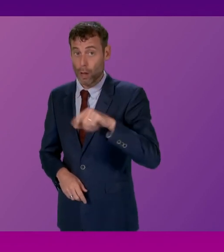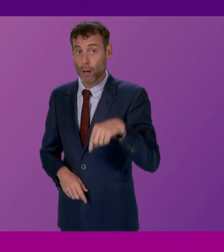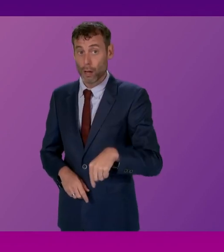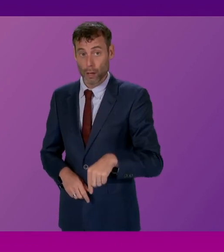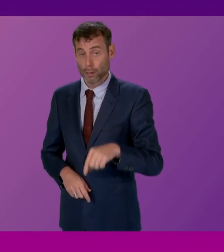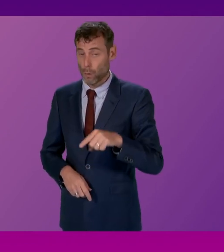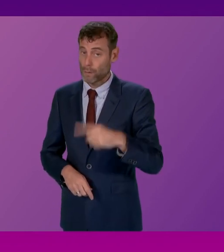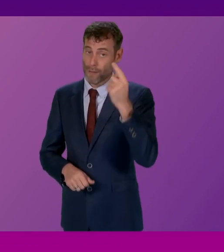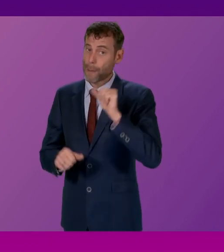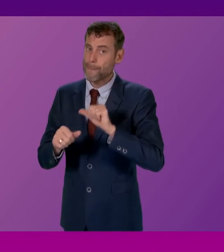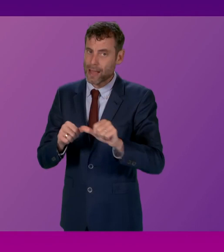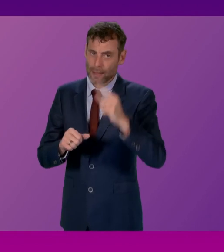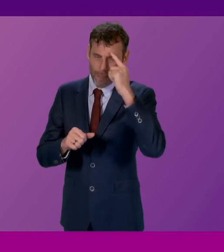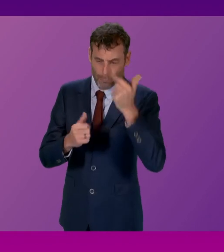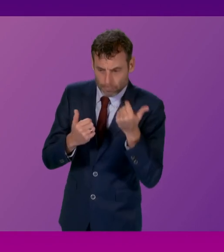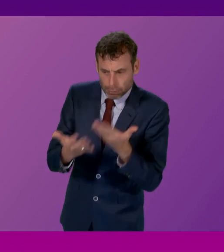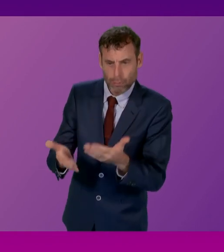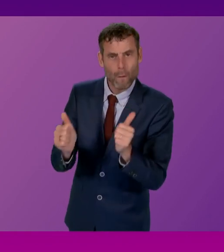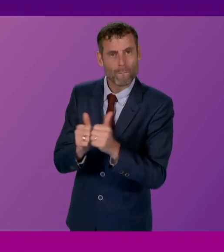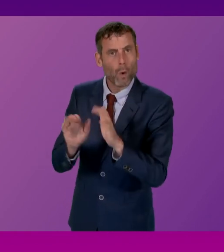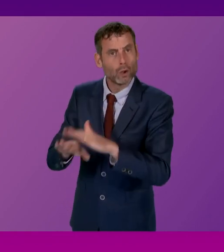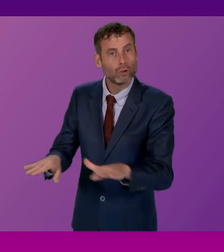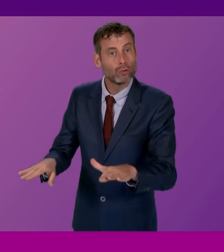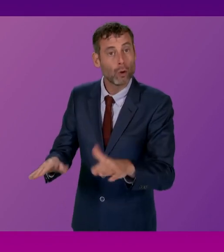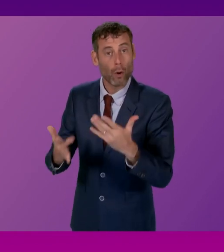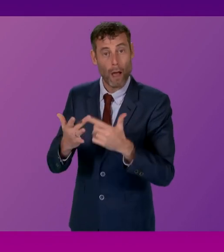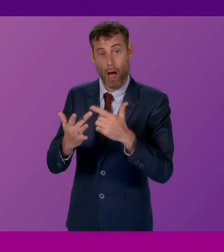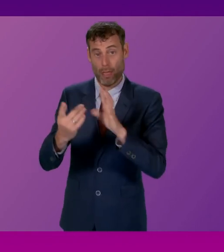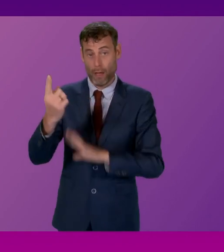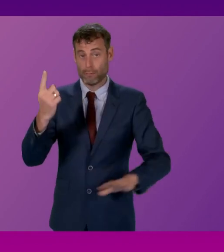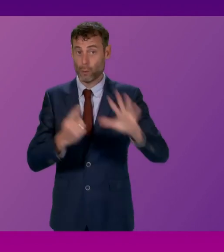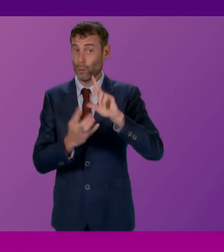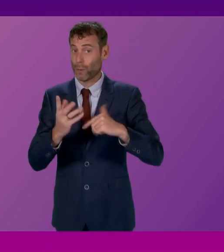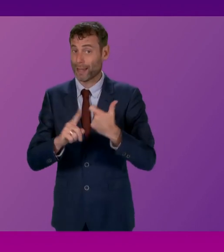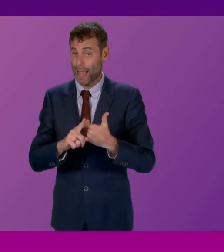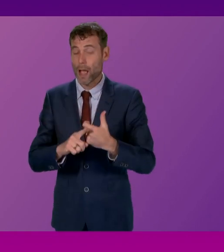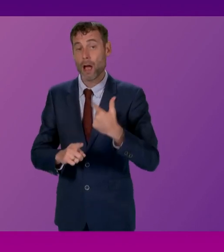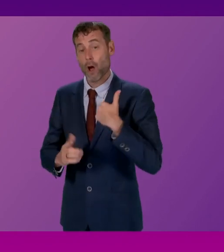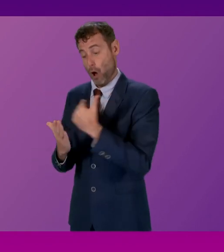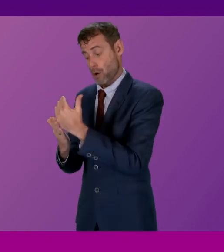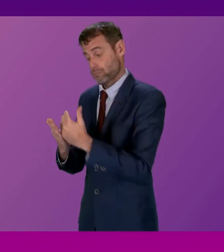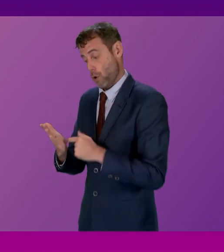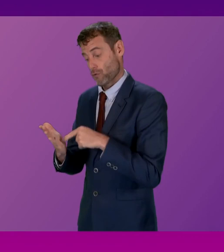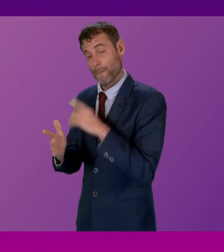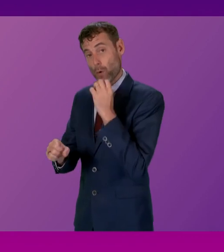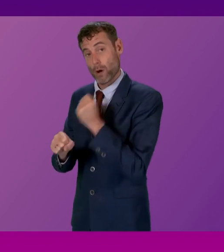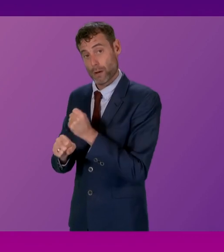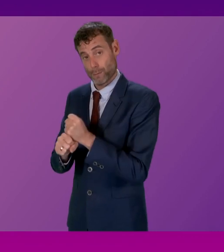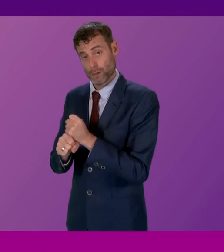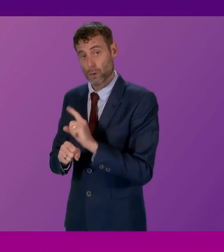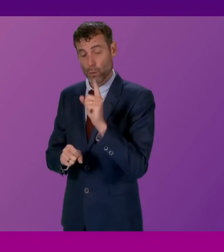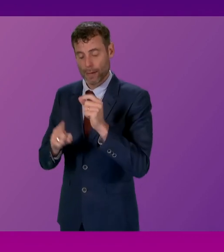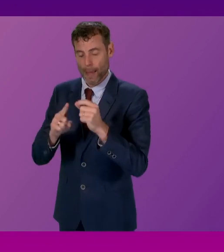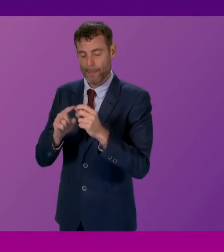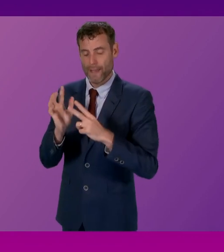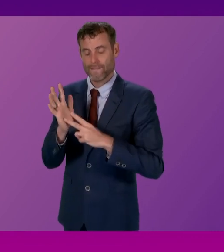the UK. What I would also say is one of the important points that I mentioned in my programme for Government is, of course, the sustainability of the PVI